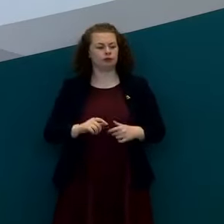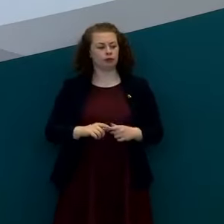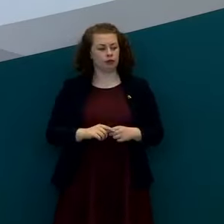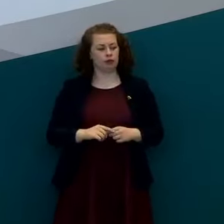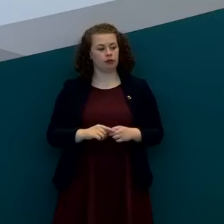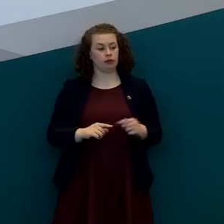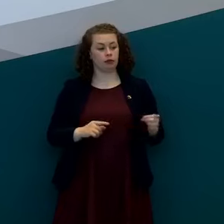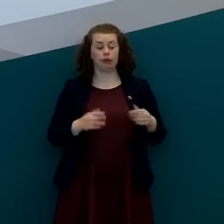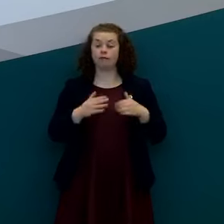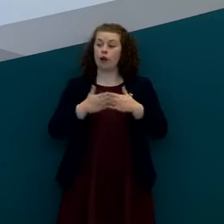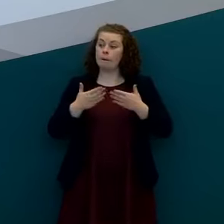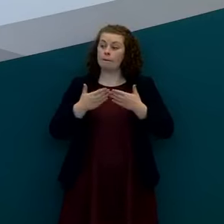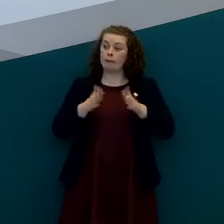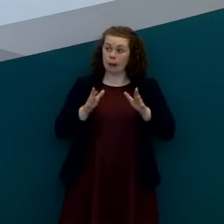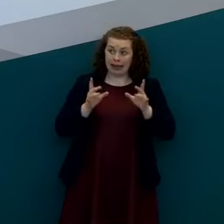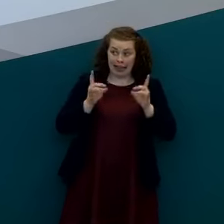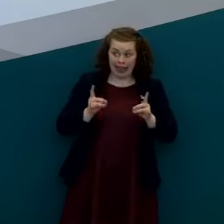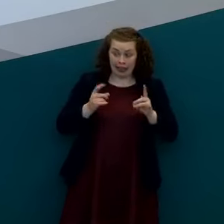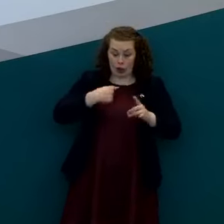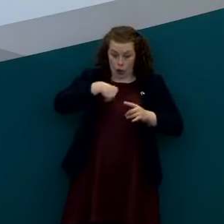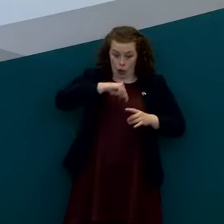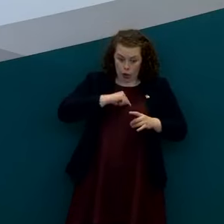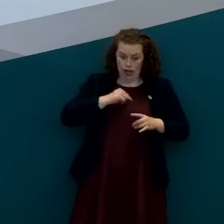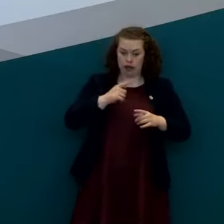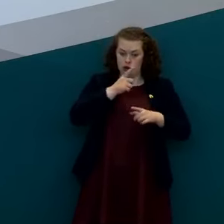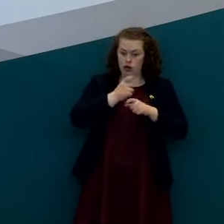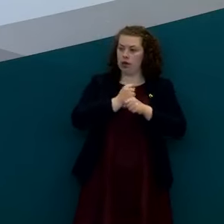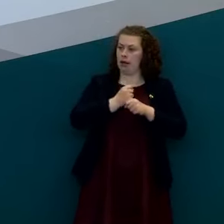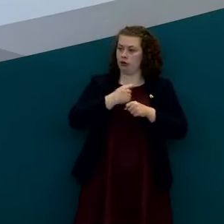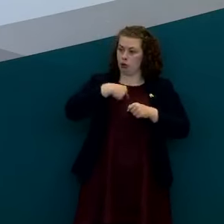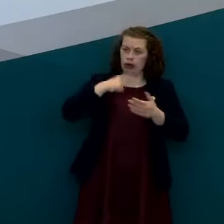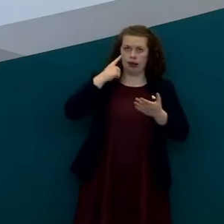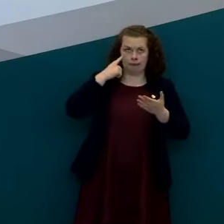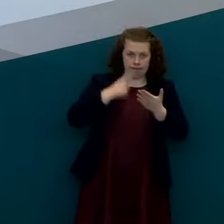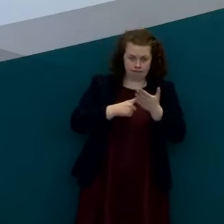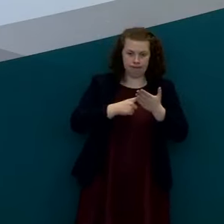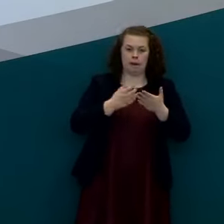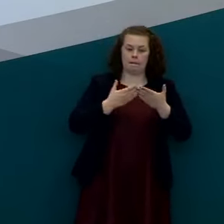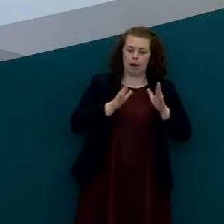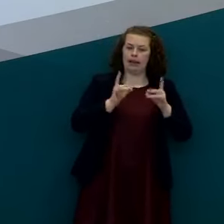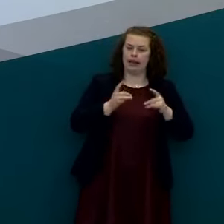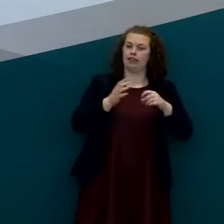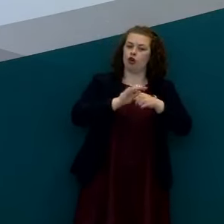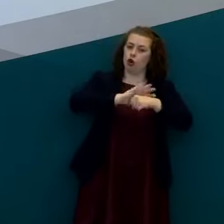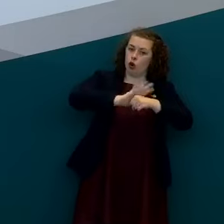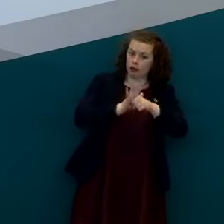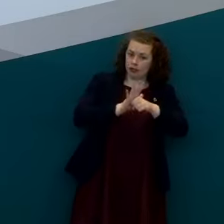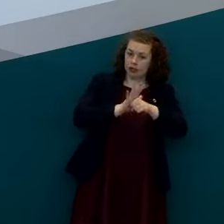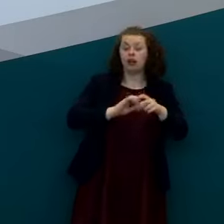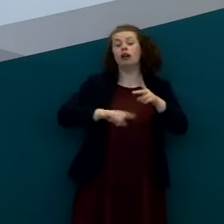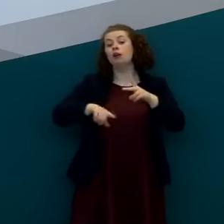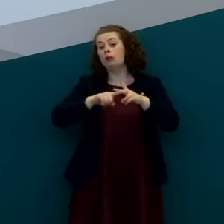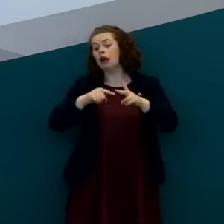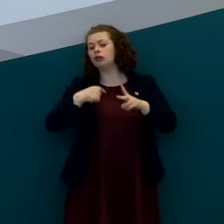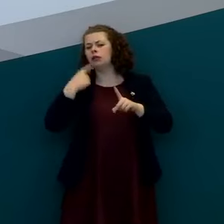the public health issues uh we're considering all the issues from a public health point of view that relate to covet we're also identifying if you like that there is as you've rightly